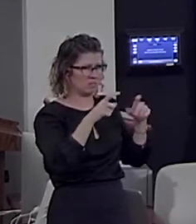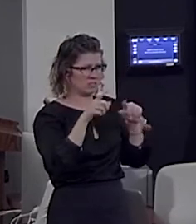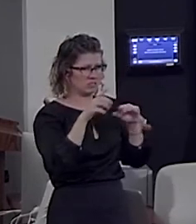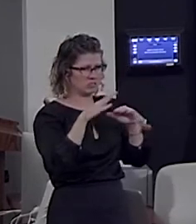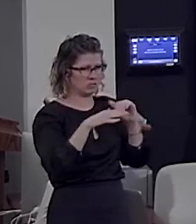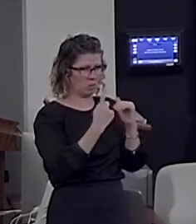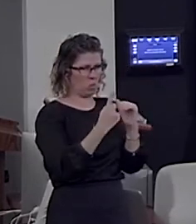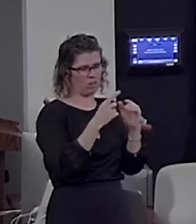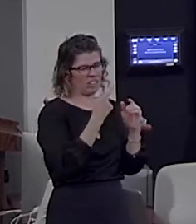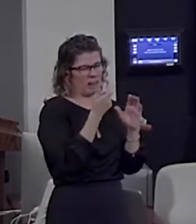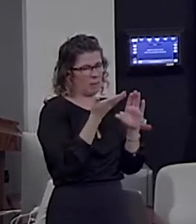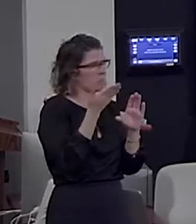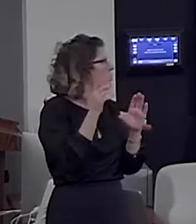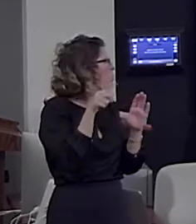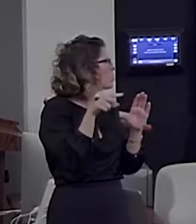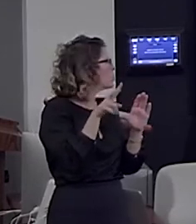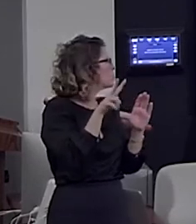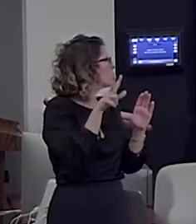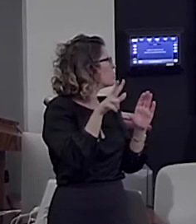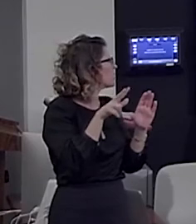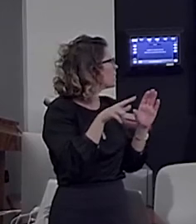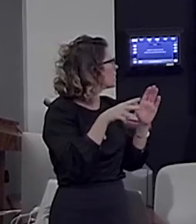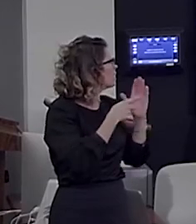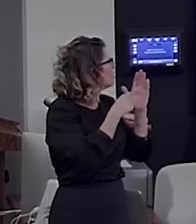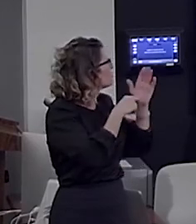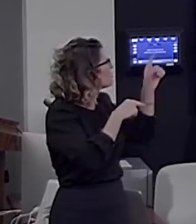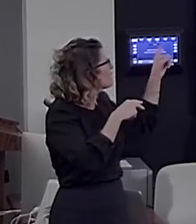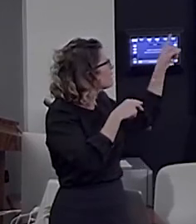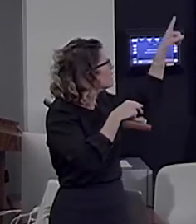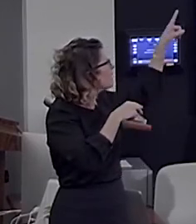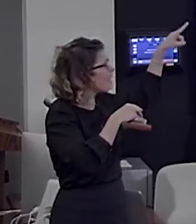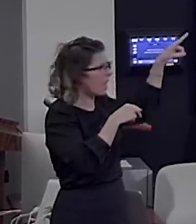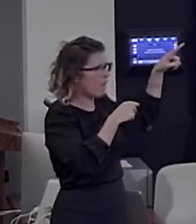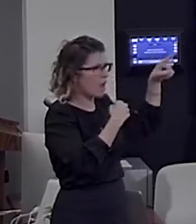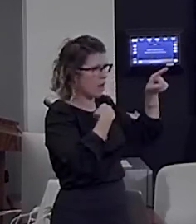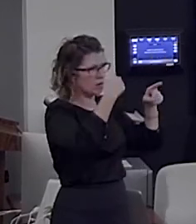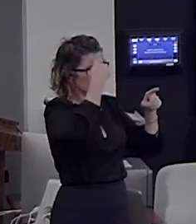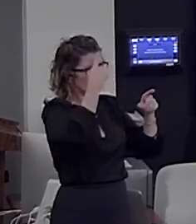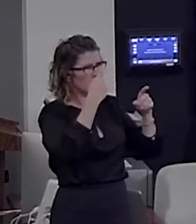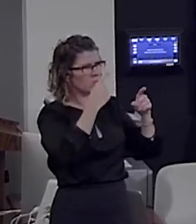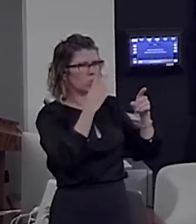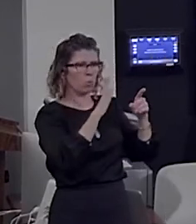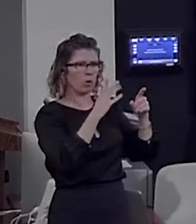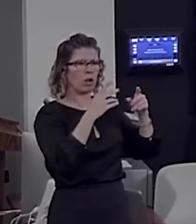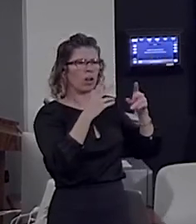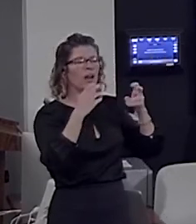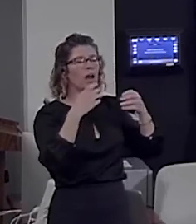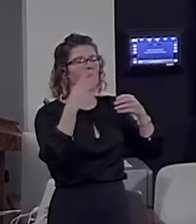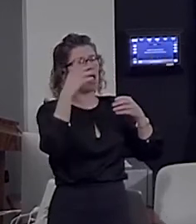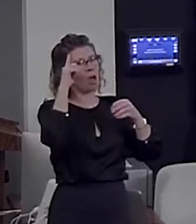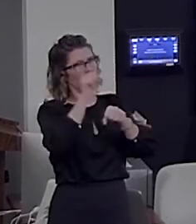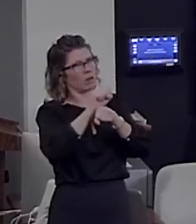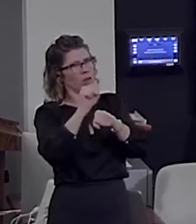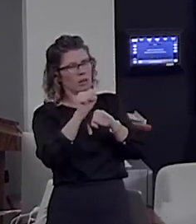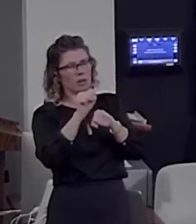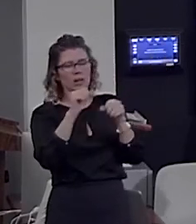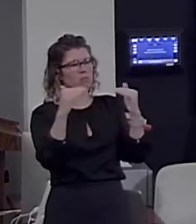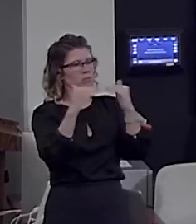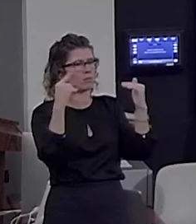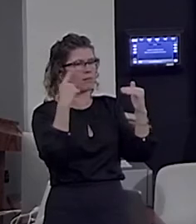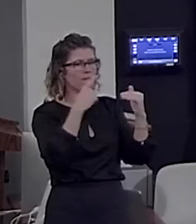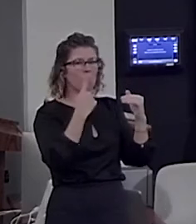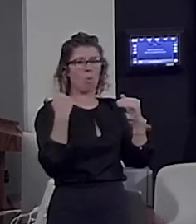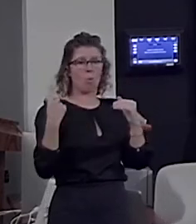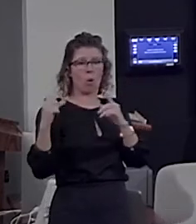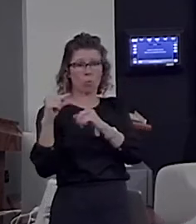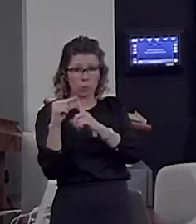So, it means that these areas weight in the same manner, one closed constituent and one simple word. A word and a